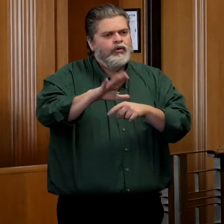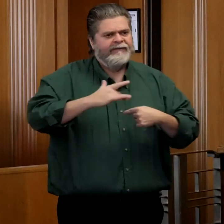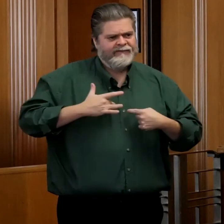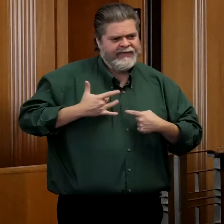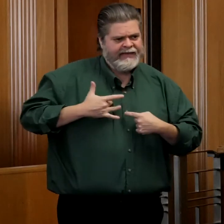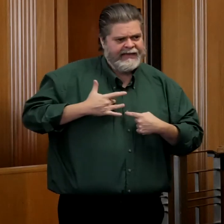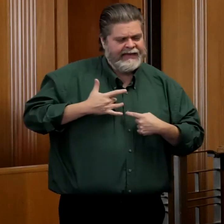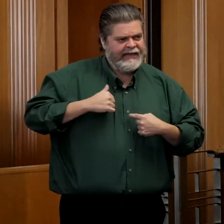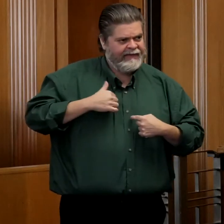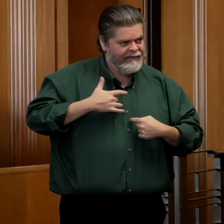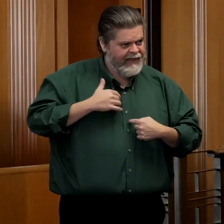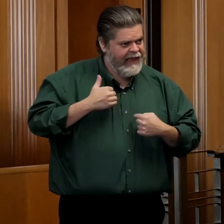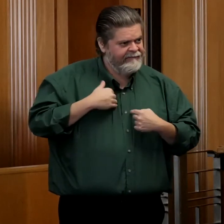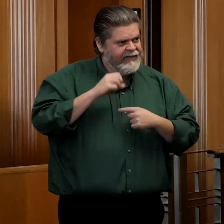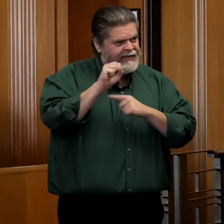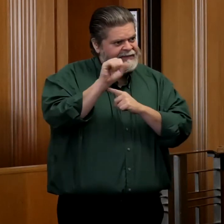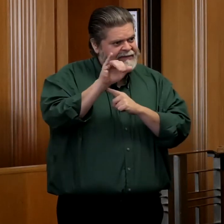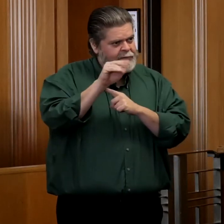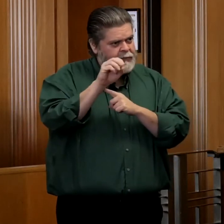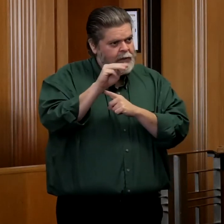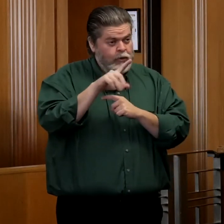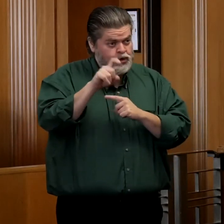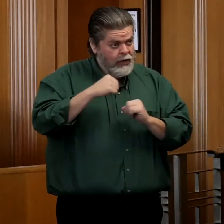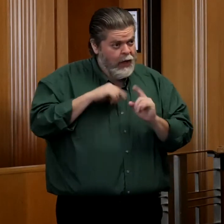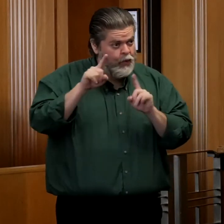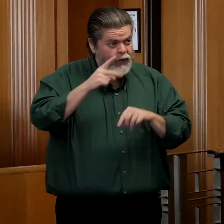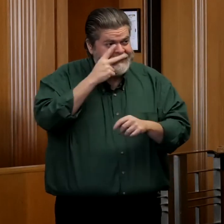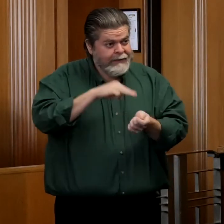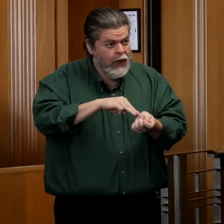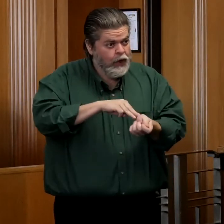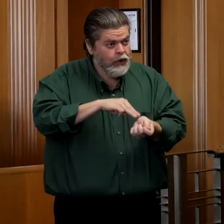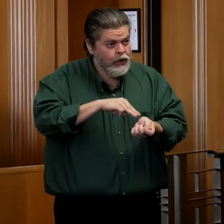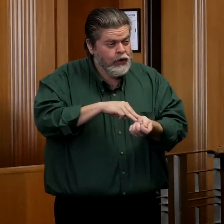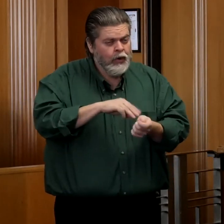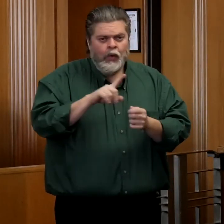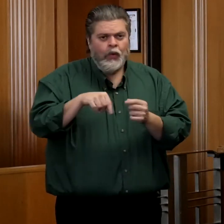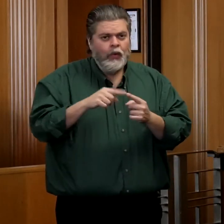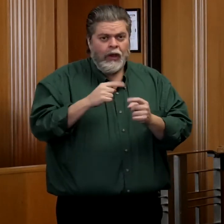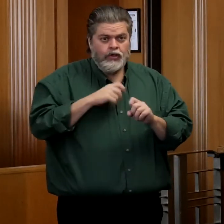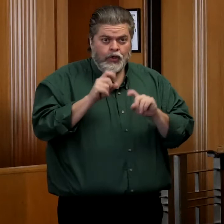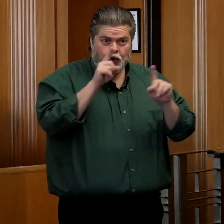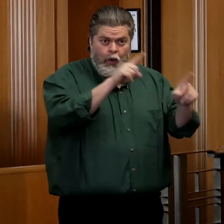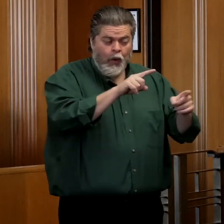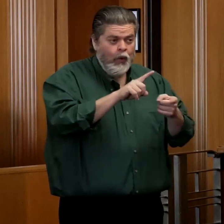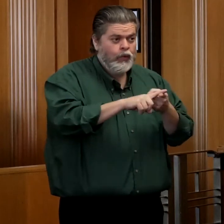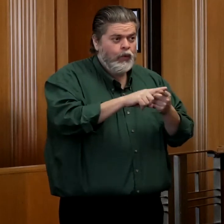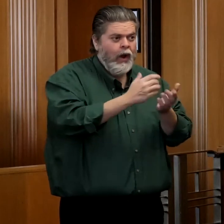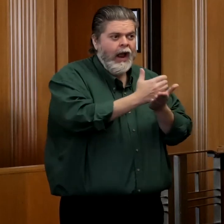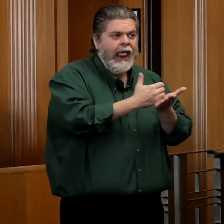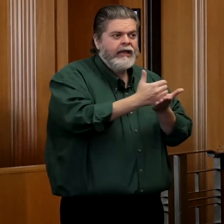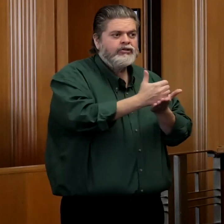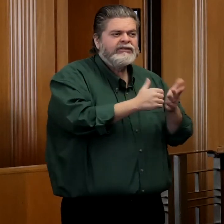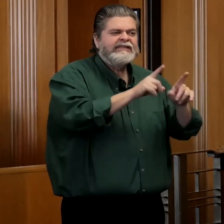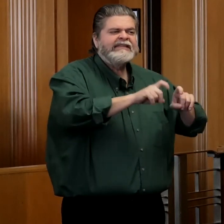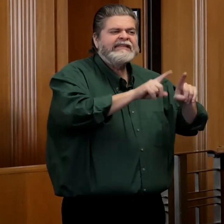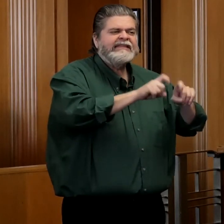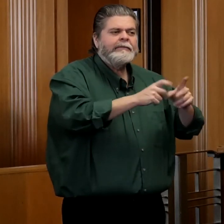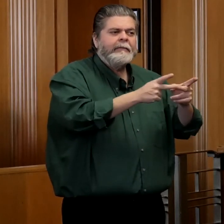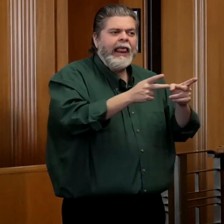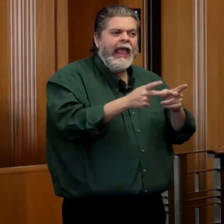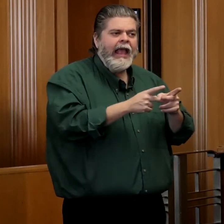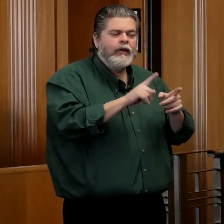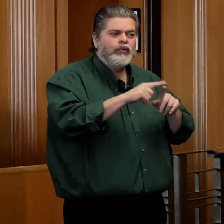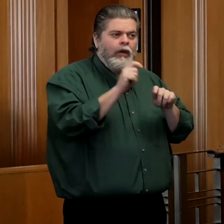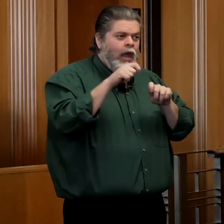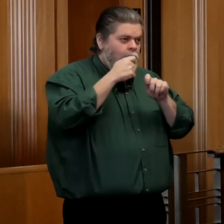management, when to call your primary care physician, when to go to one of our sample collection sites to have